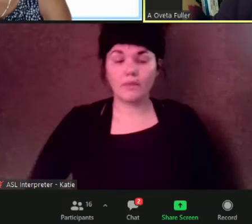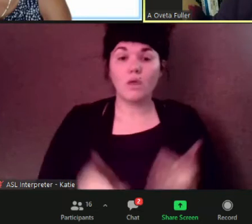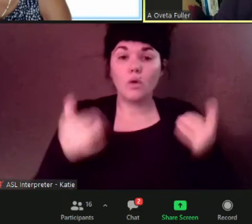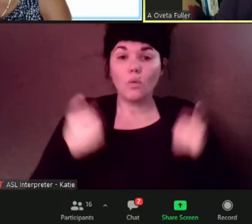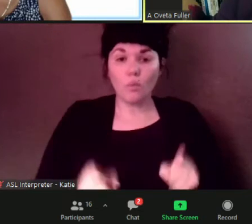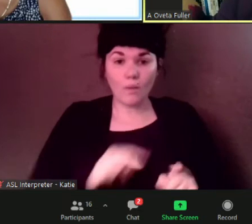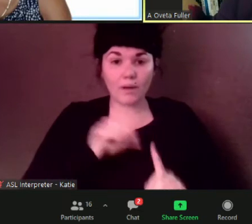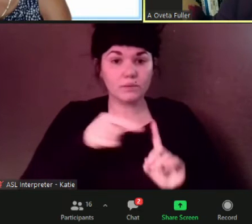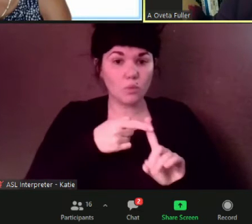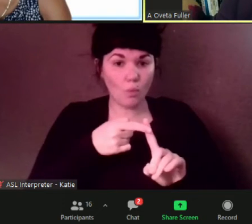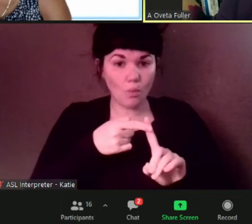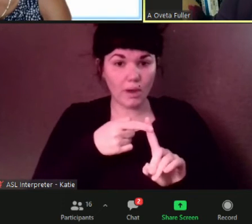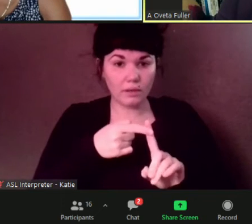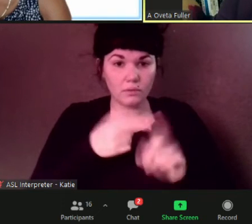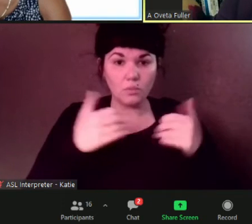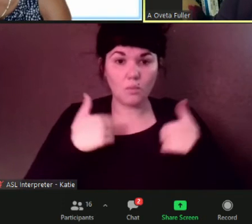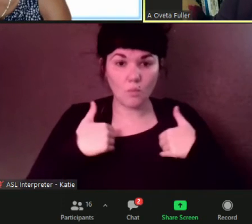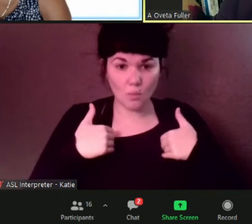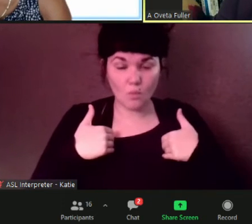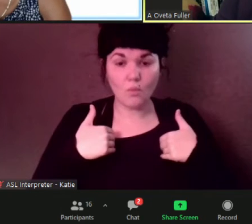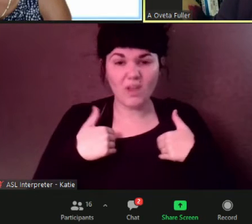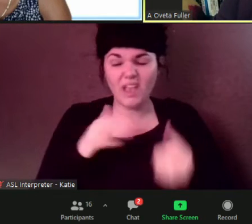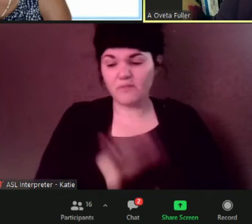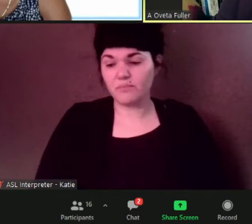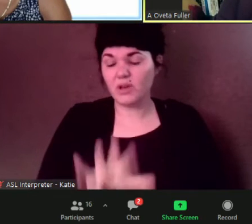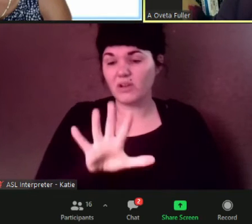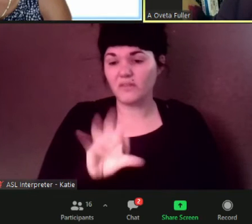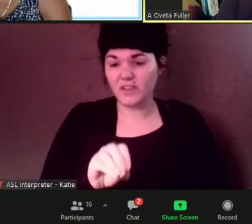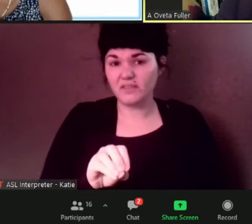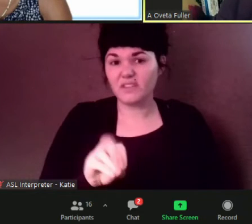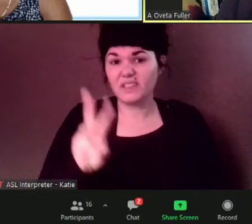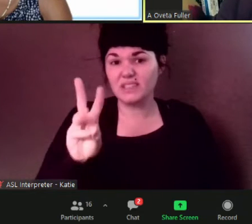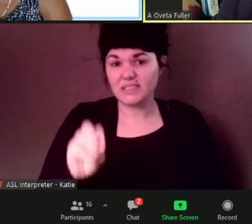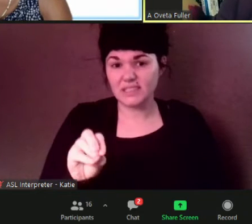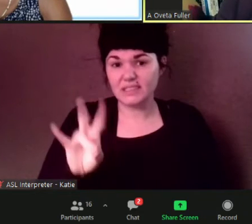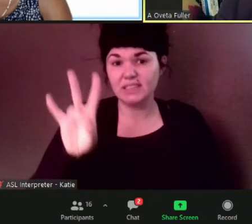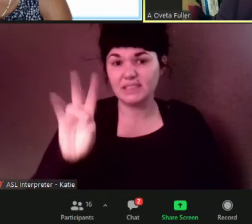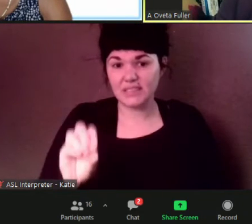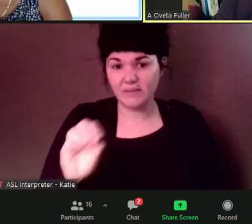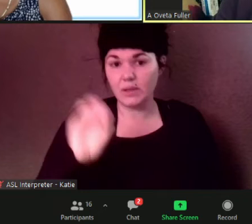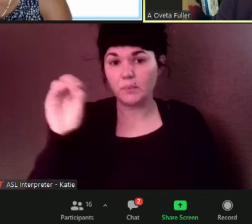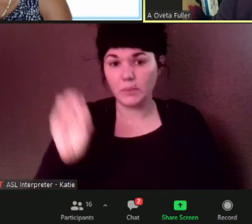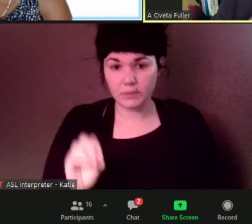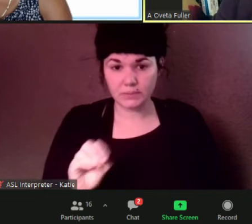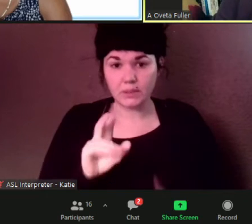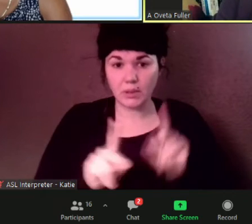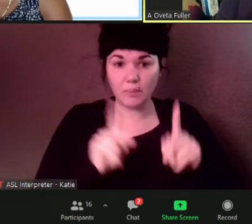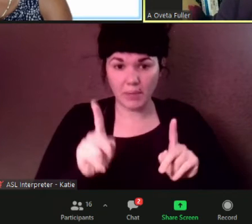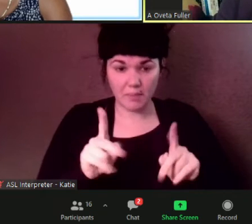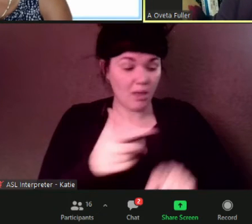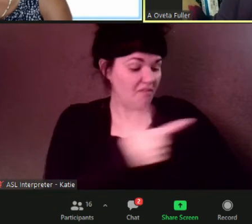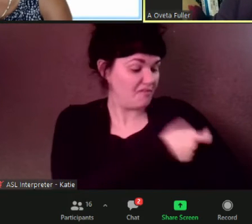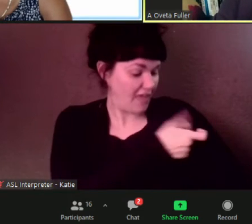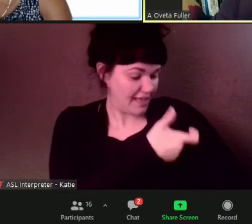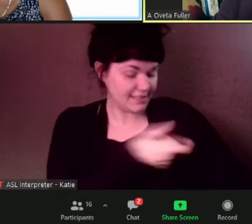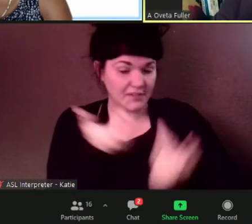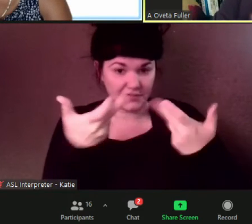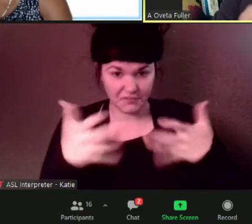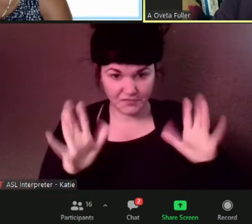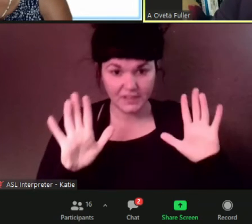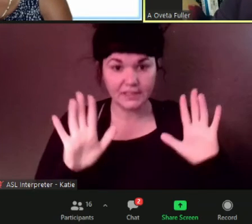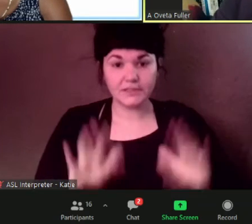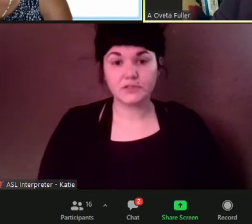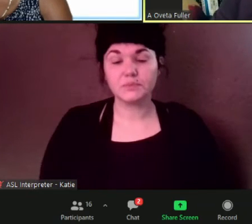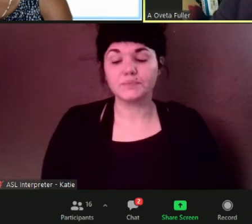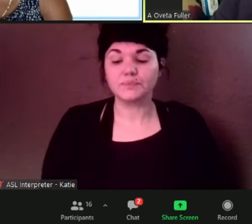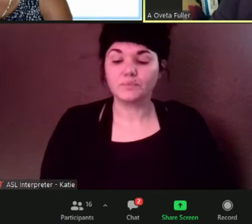um at least 50 60 70 percent of people vaccinated um it gets to a point where the people